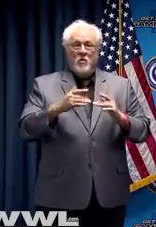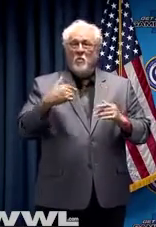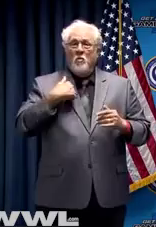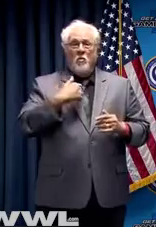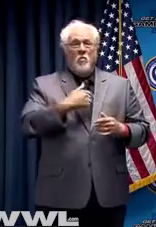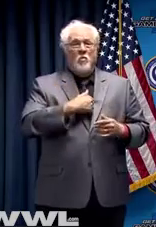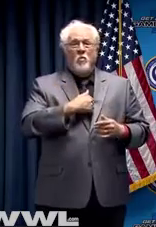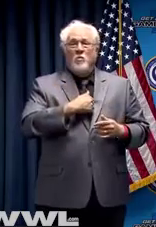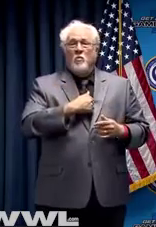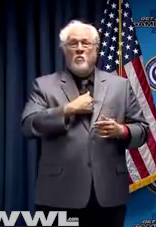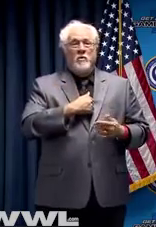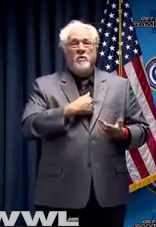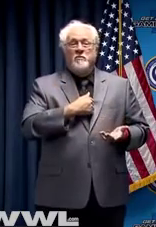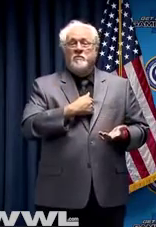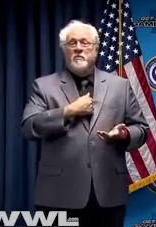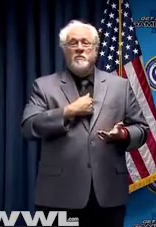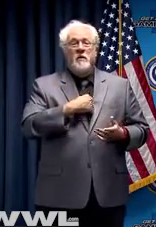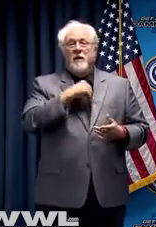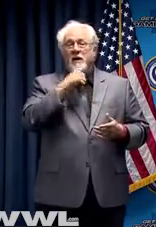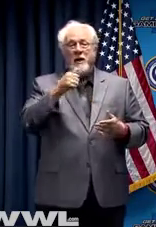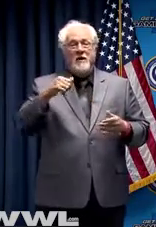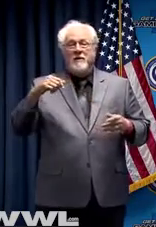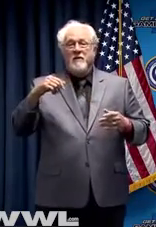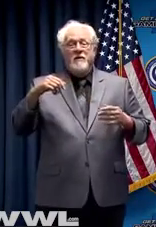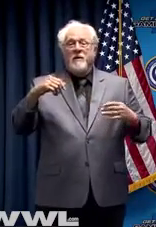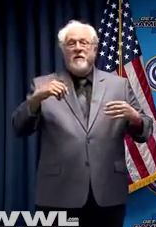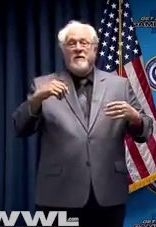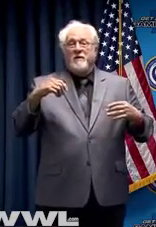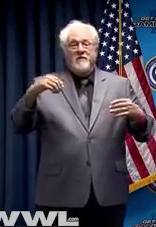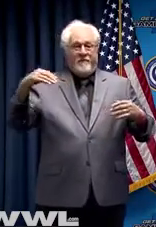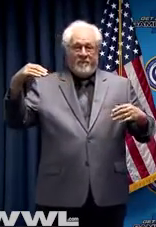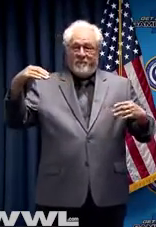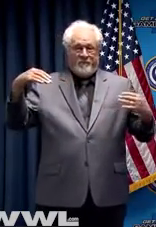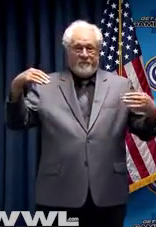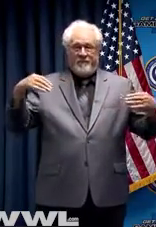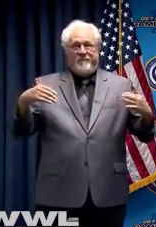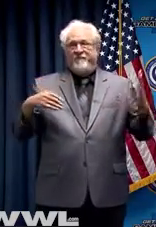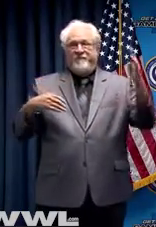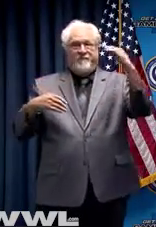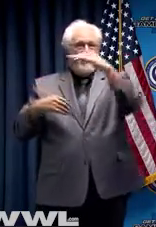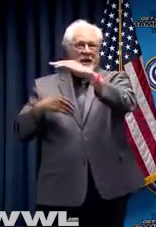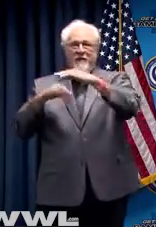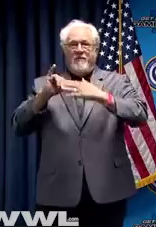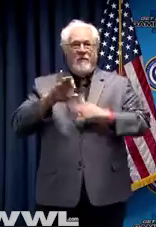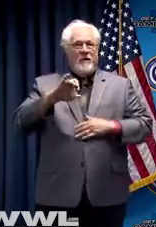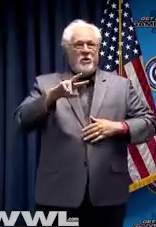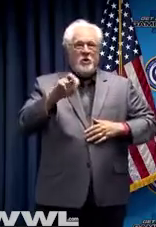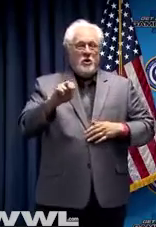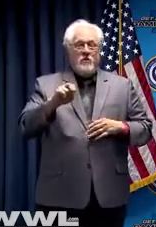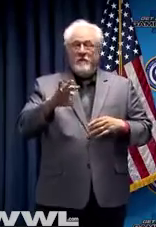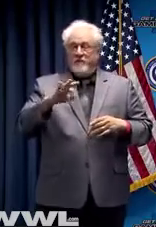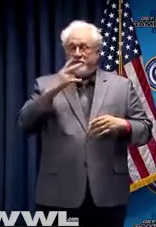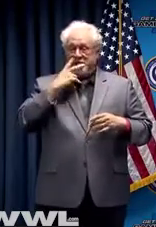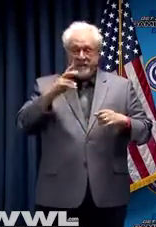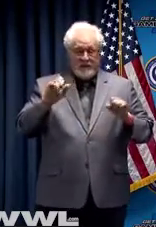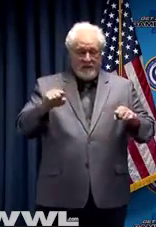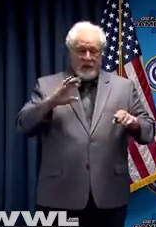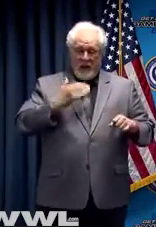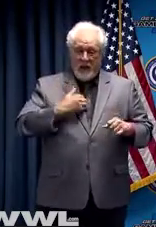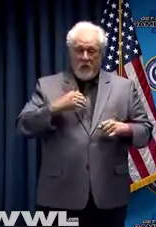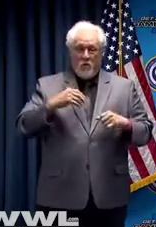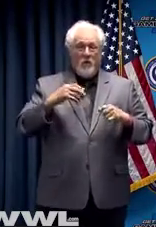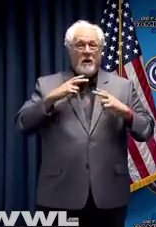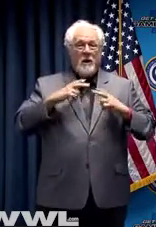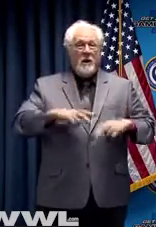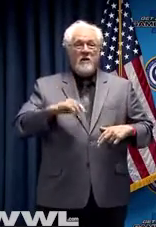then not going to flatten that curve to the degree that we could. And then when we exceed the capacity of our health